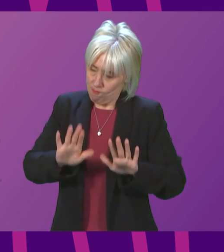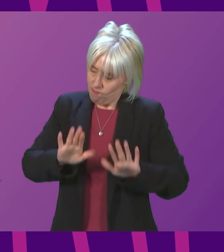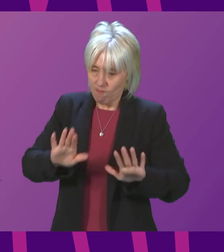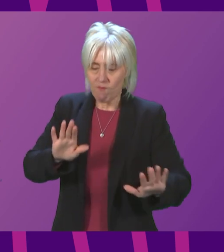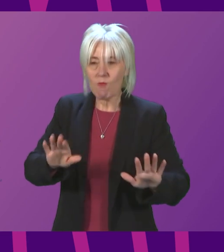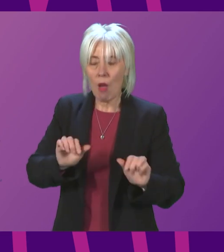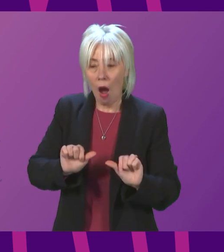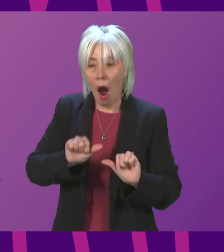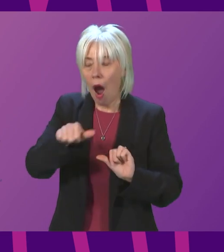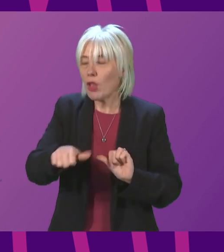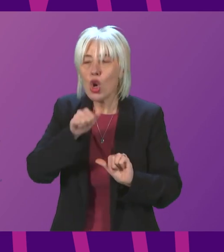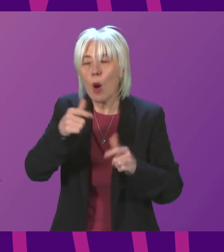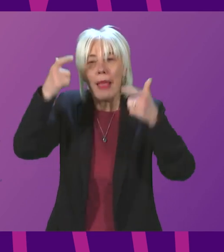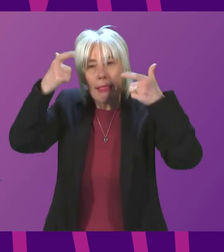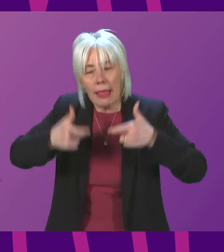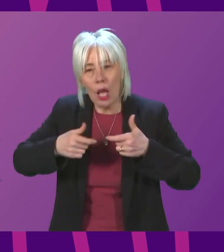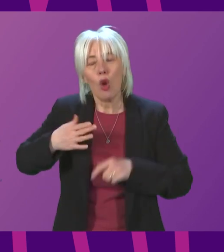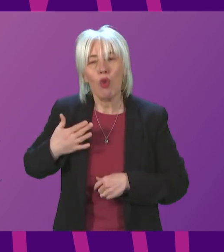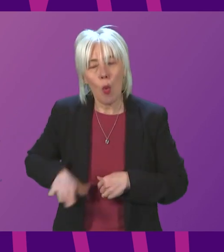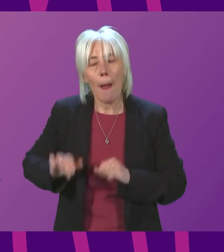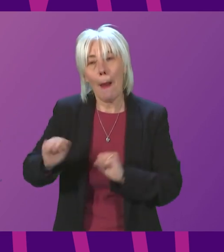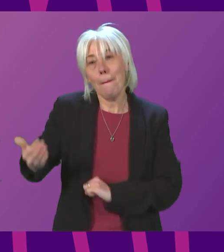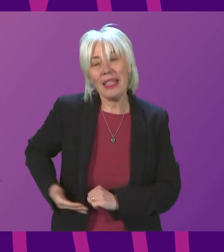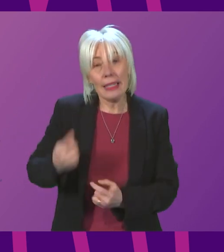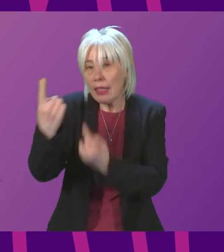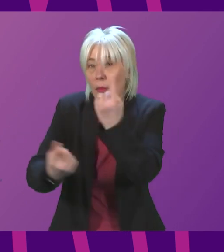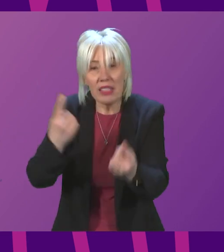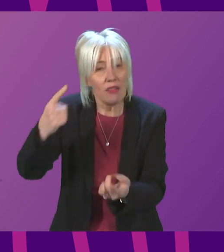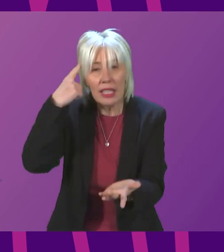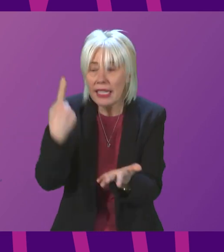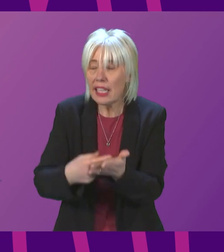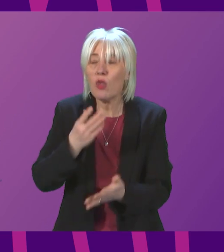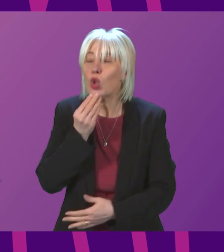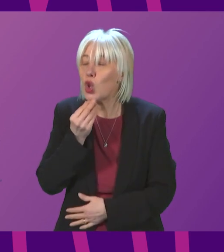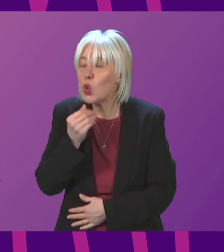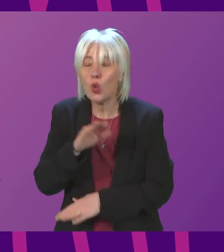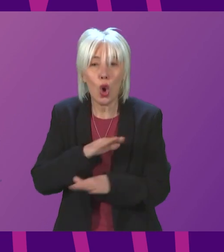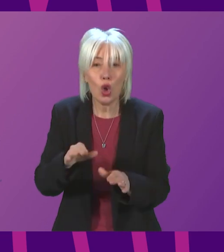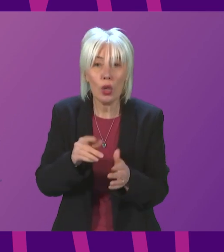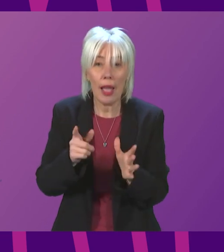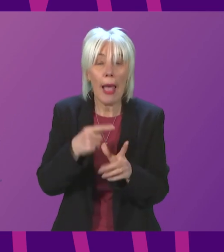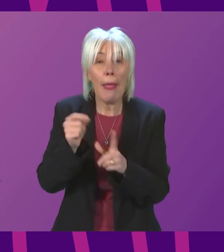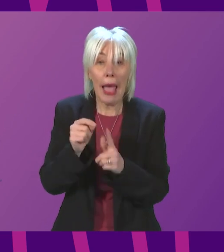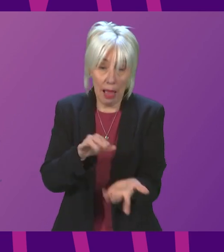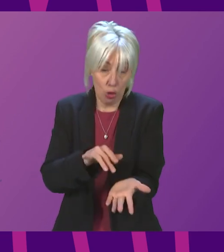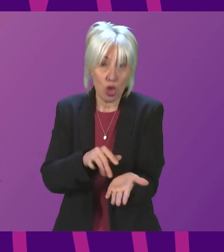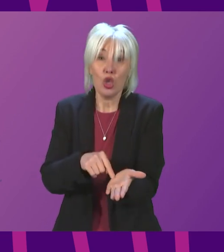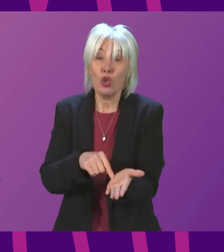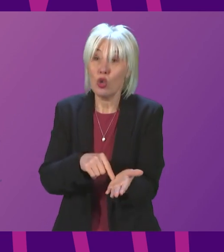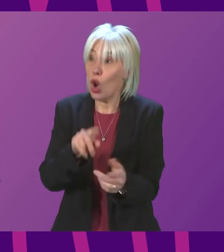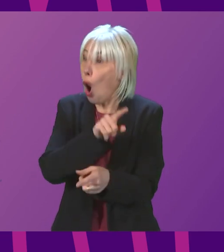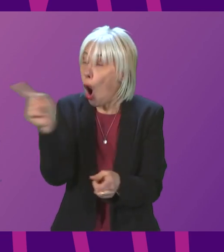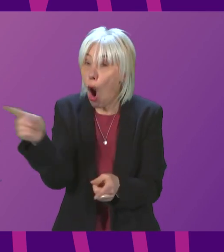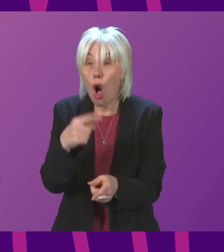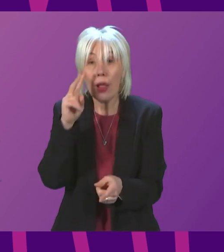after it is no longer a legal requirement will have the choice of using or not. The app is there. Everybody can see the information that is available